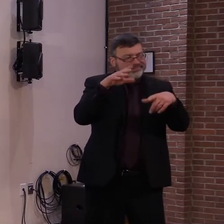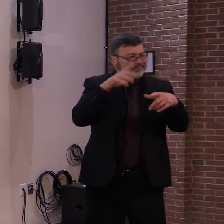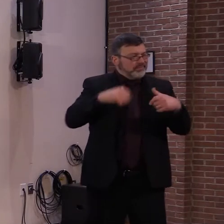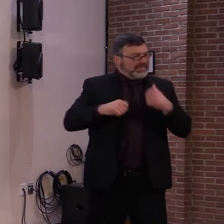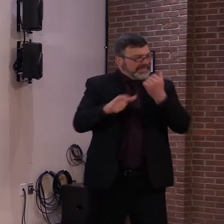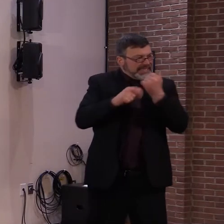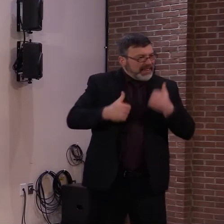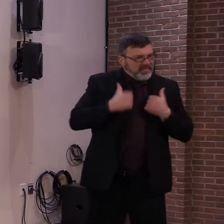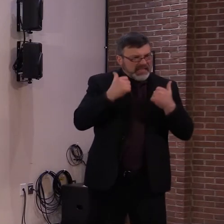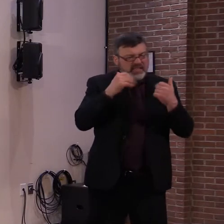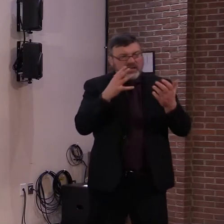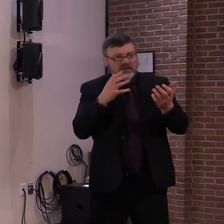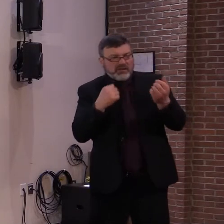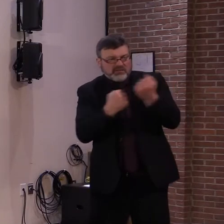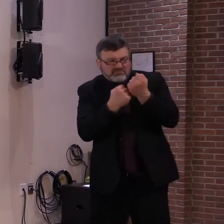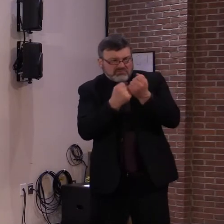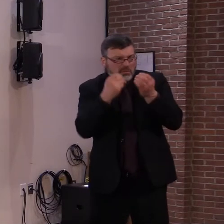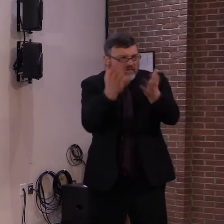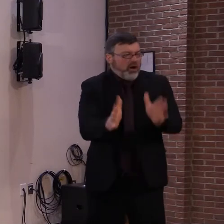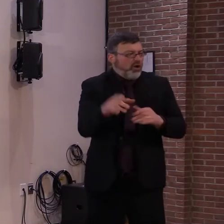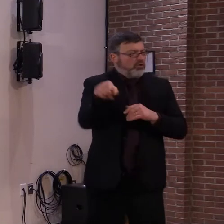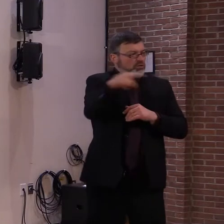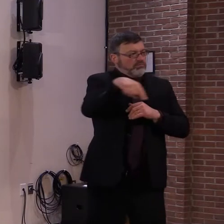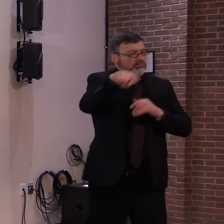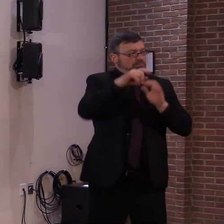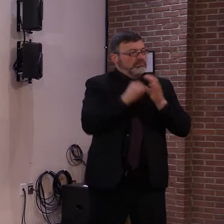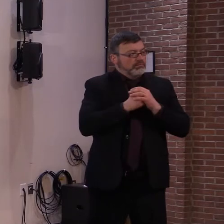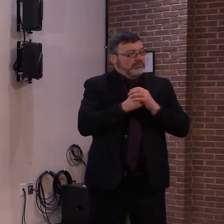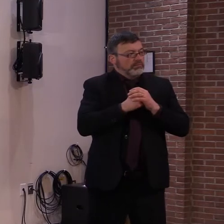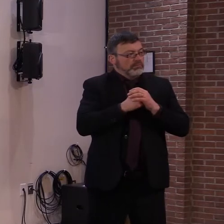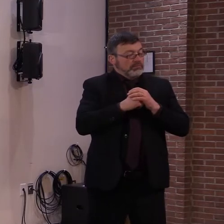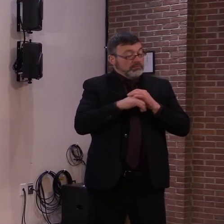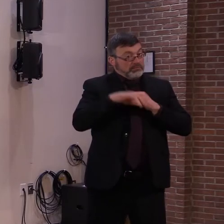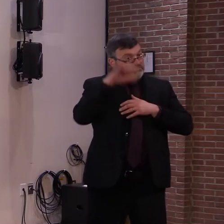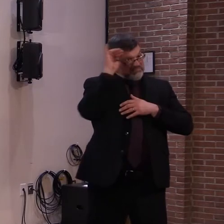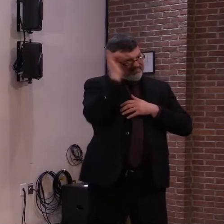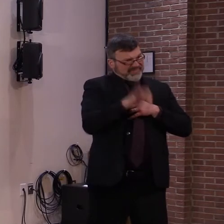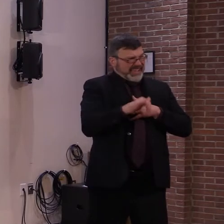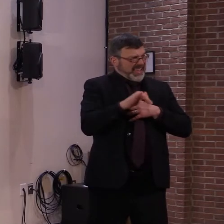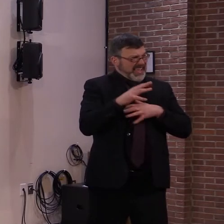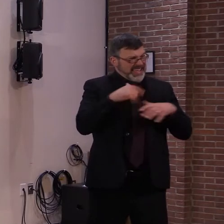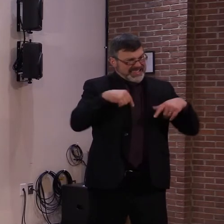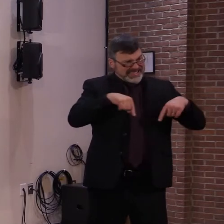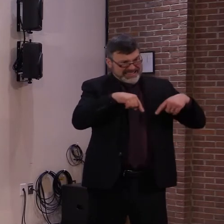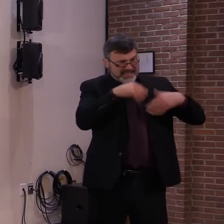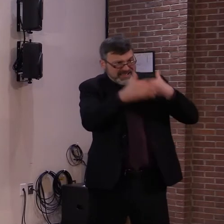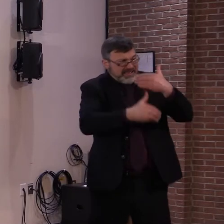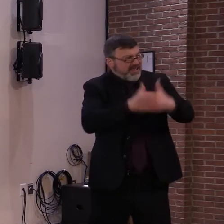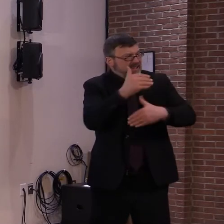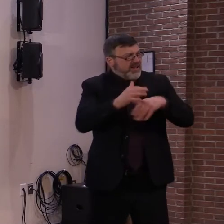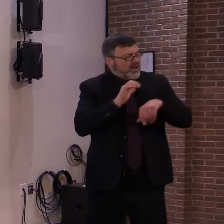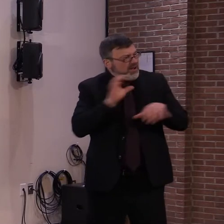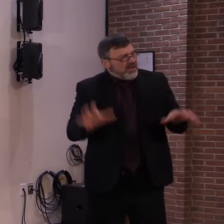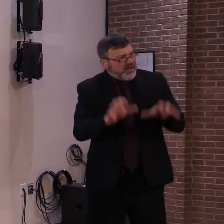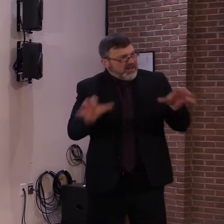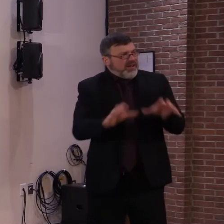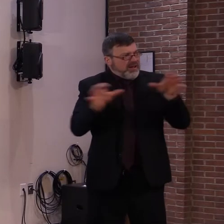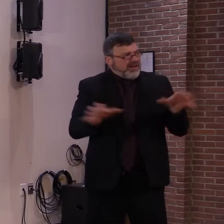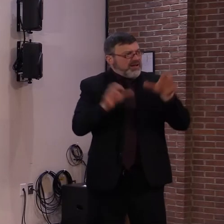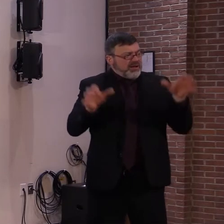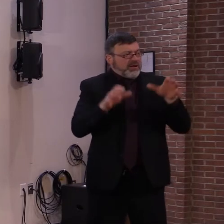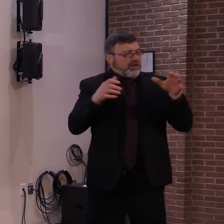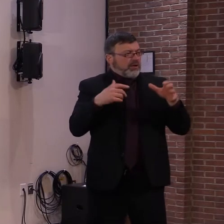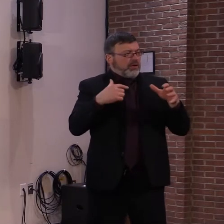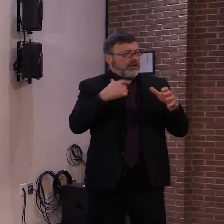This work has taken tremendous effort, and I want to extend my appreciation to our hospitals who have